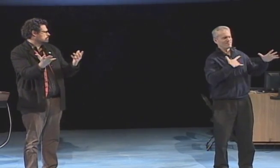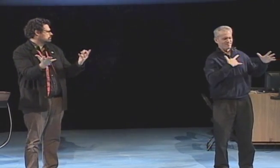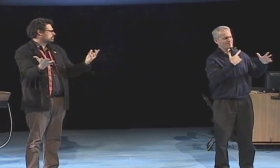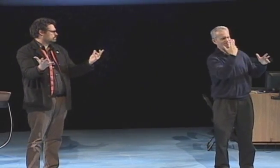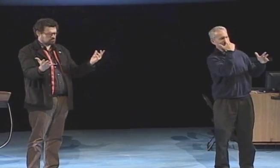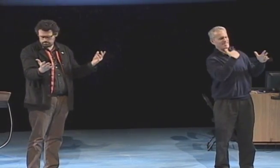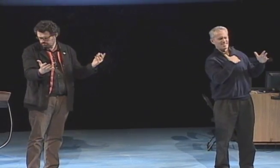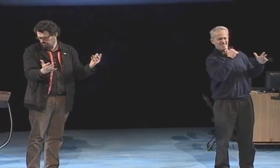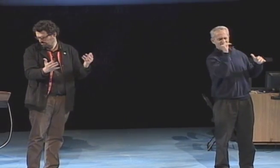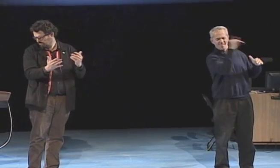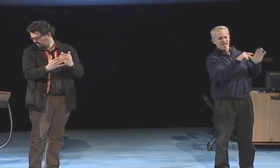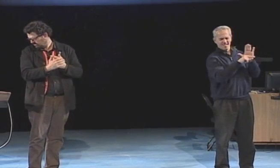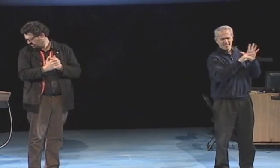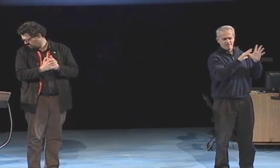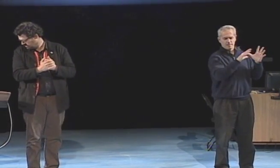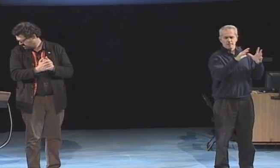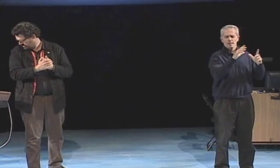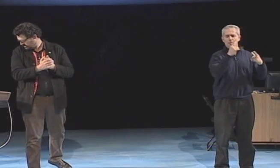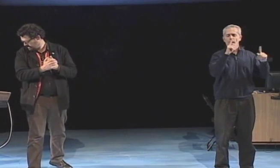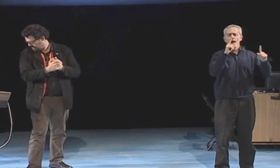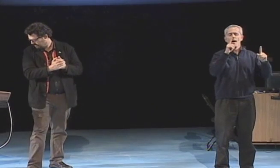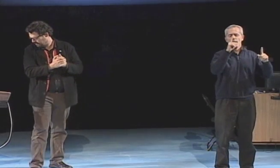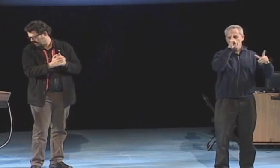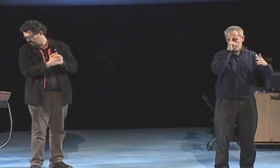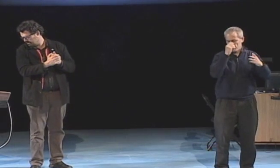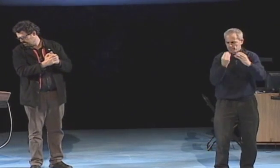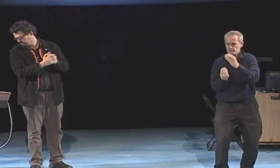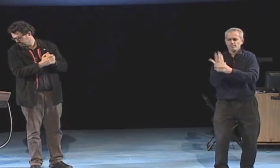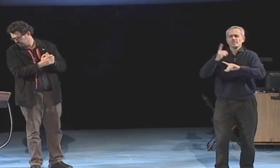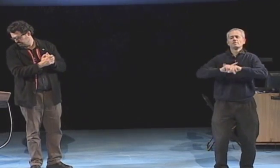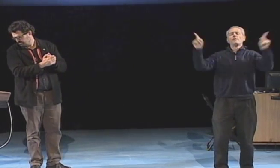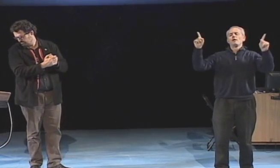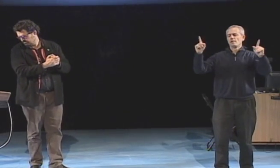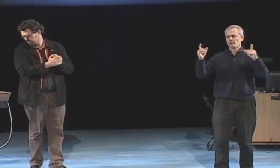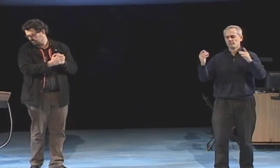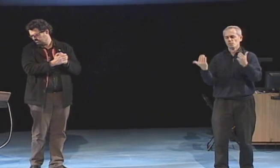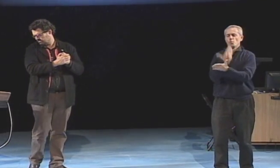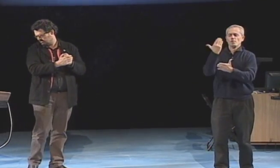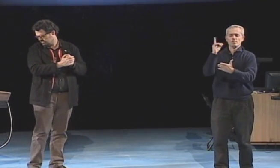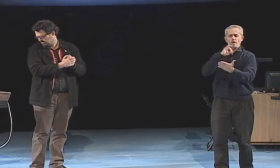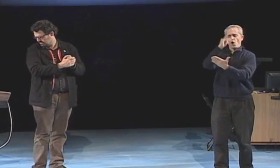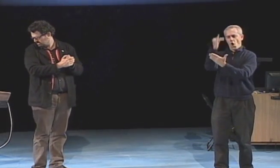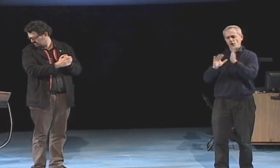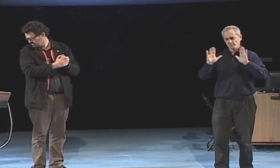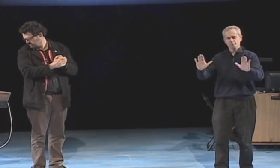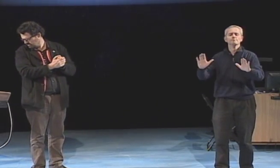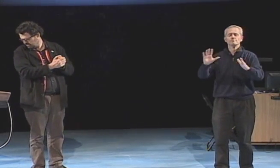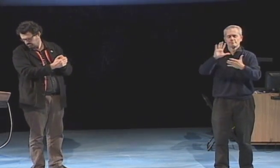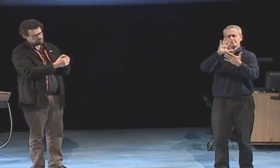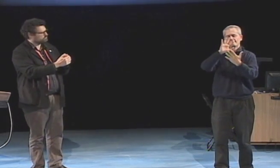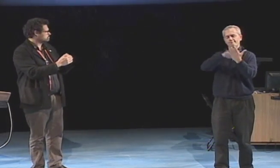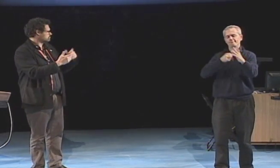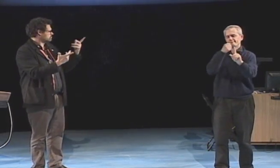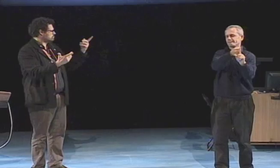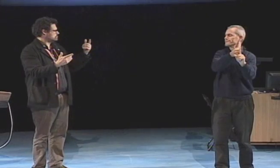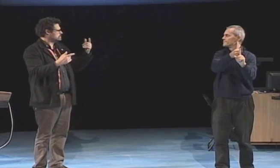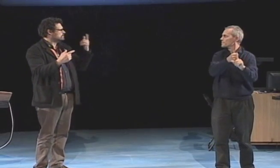I had been operating in the traditional art motifs but knew that that wasn't right for me.